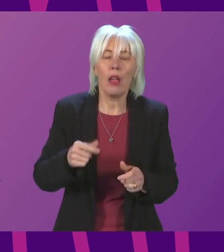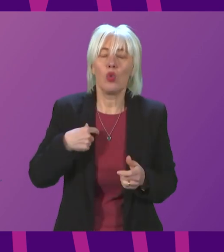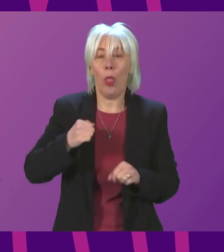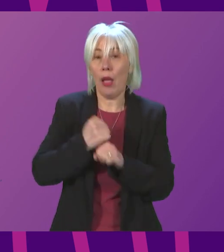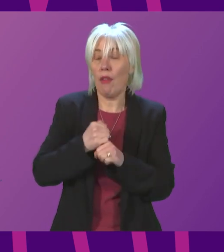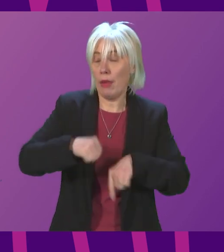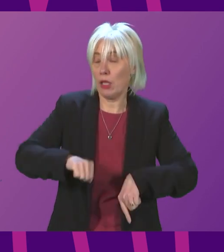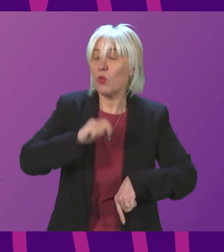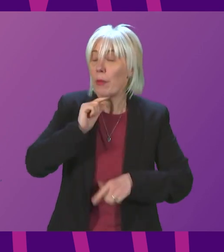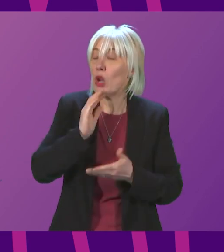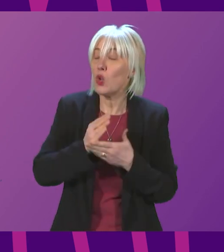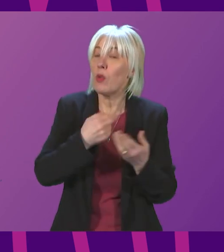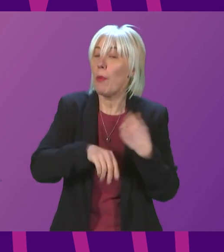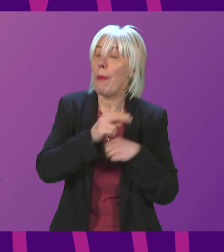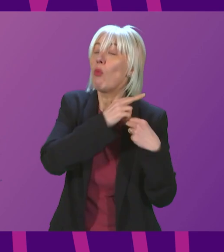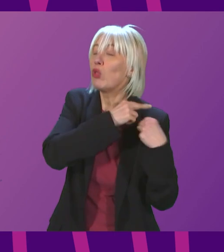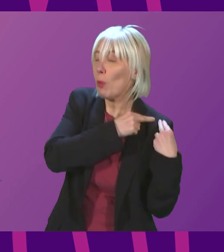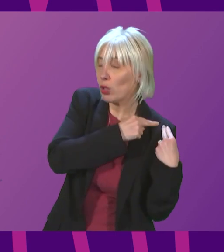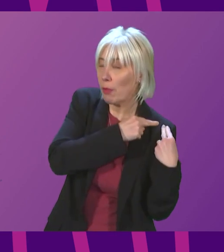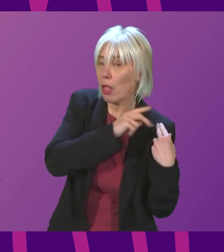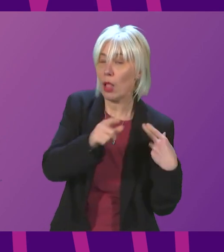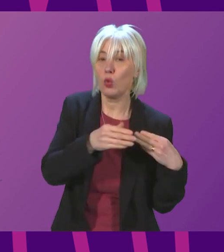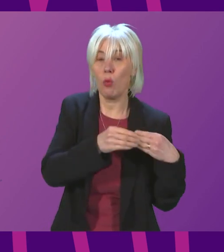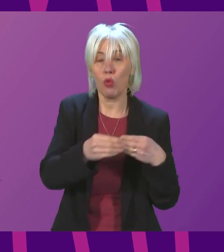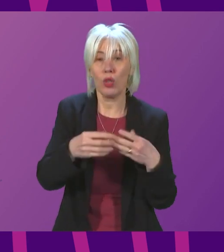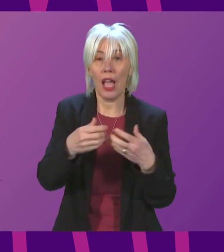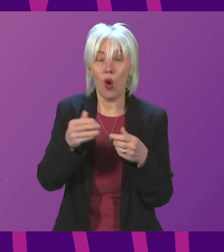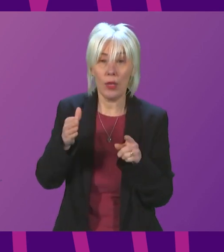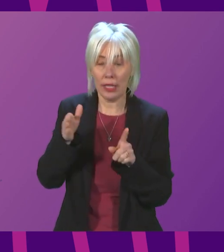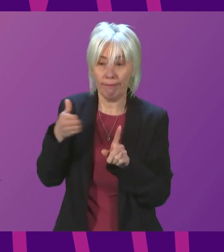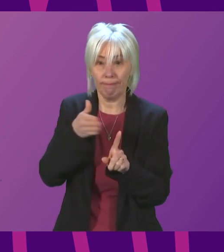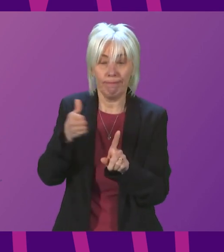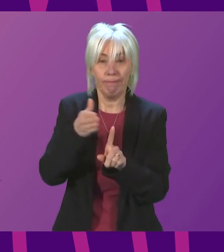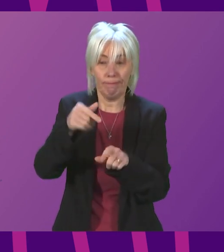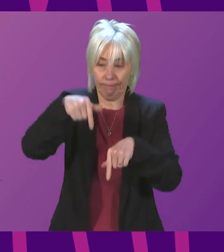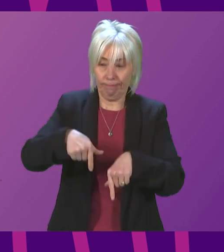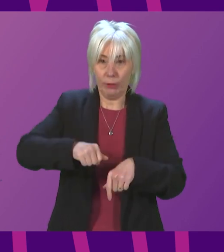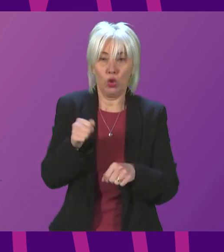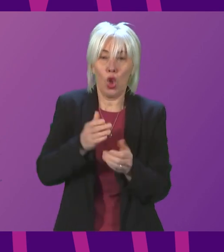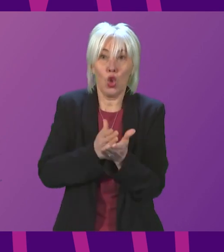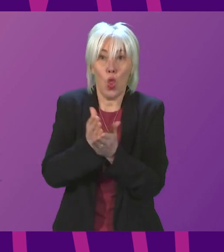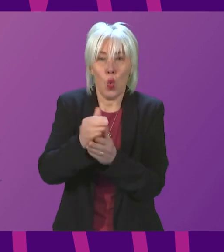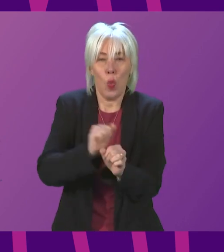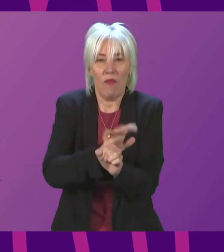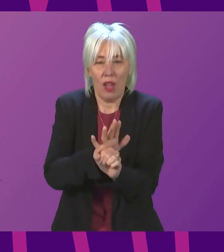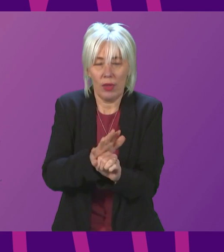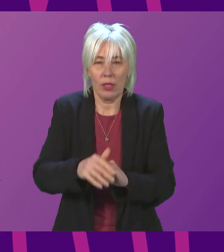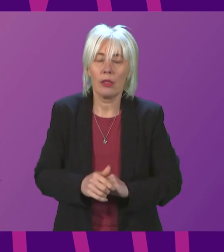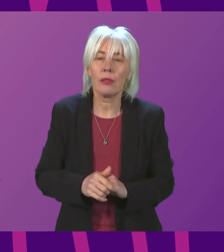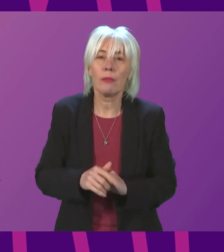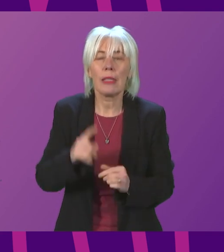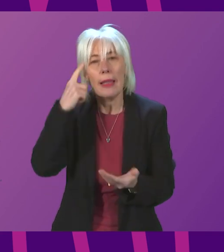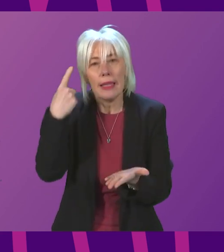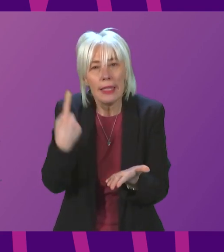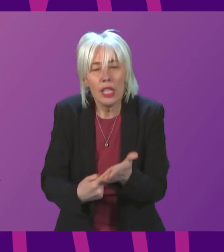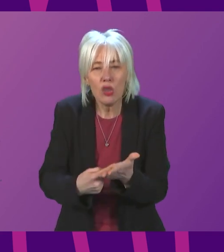to take a responsible approach to steering the country through this virus. We will take decisions in a